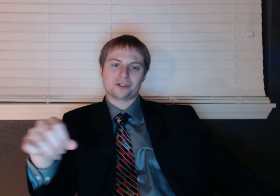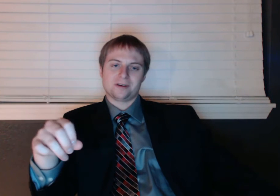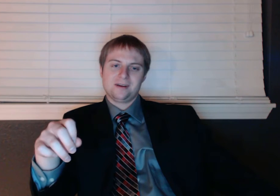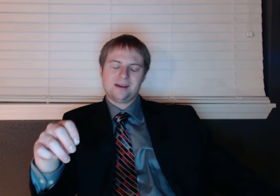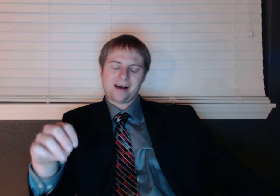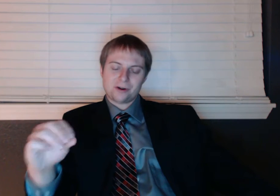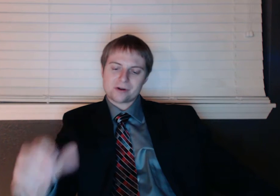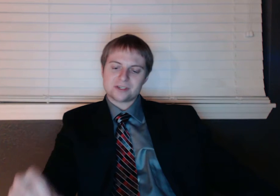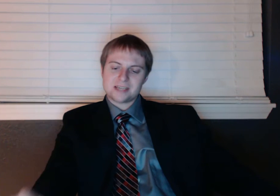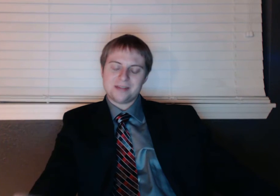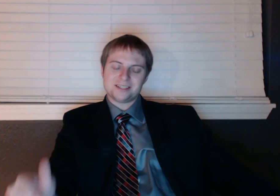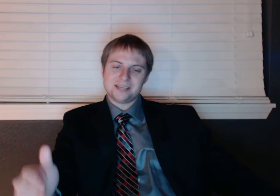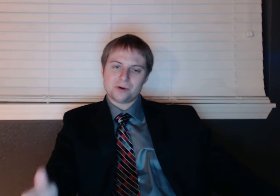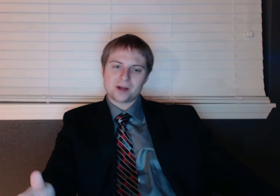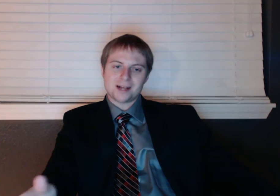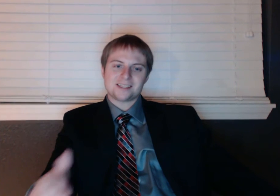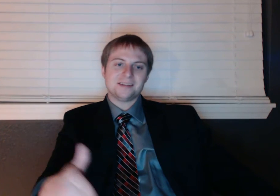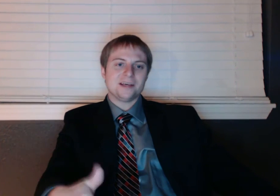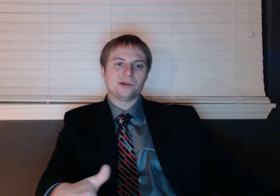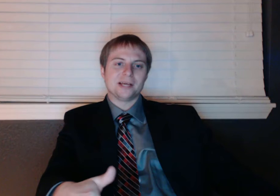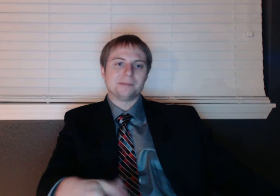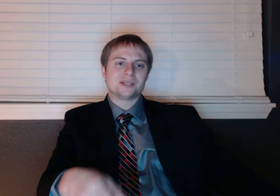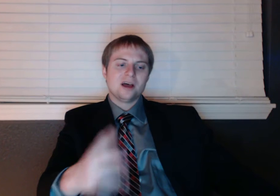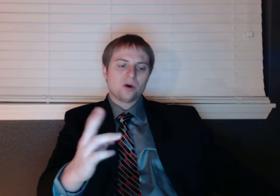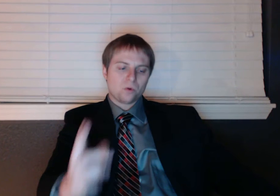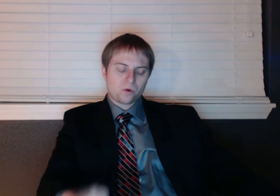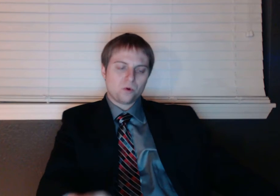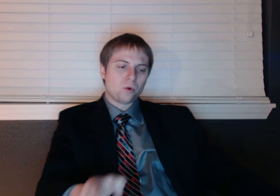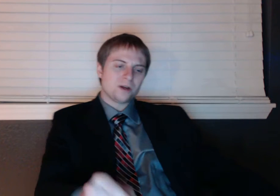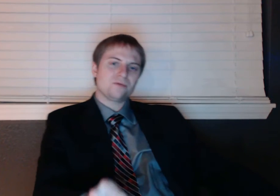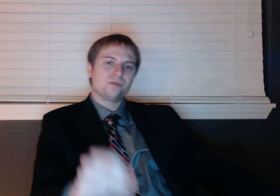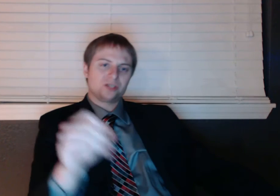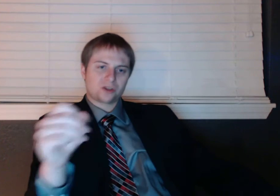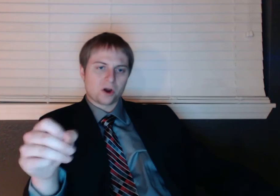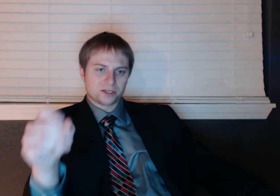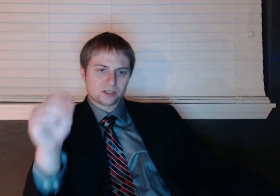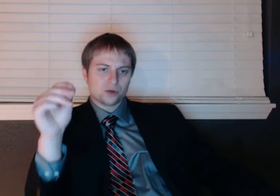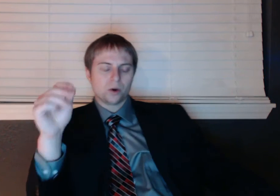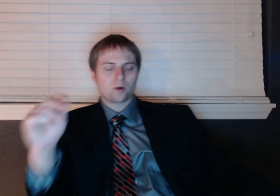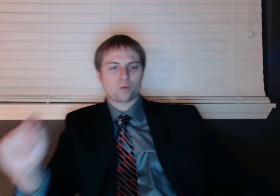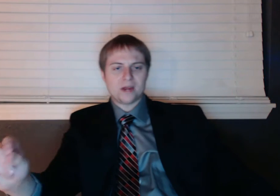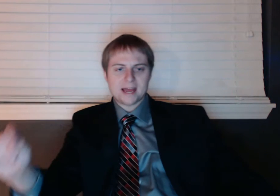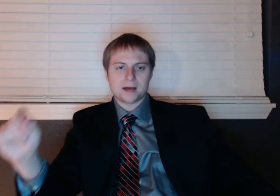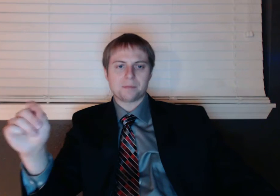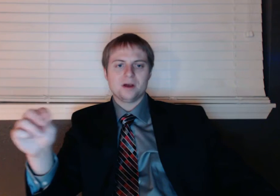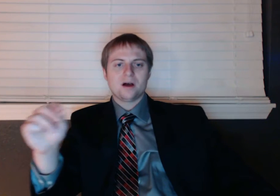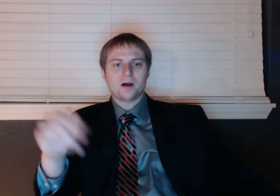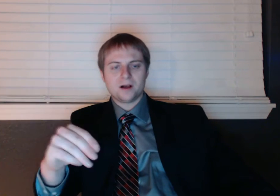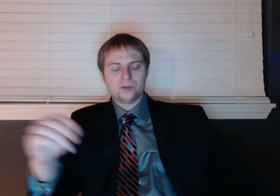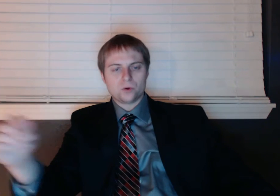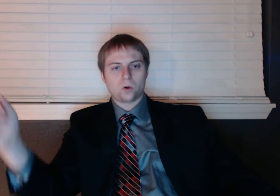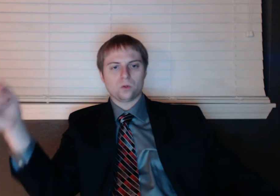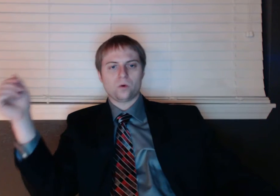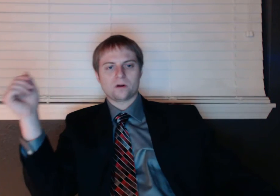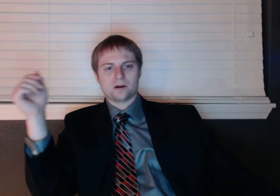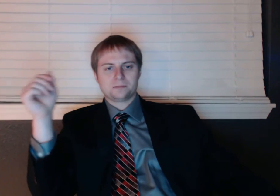Russia. I don't understand these neocons and neolibs who want to start, who want to re-amp a new Cold War.